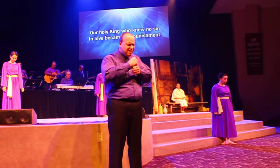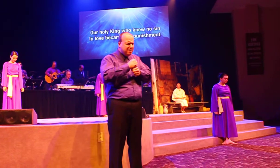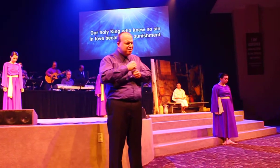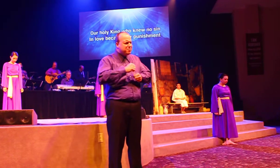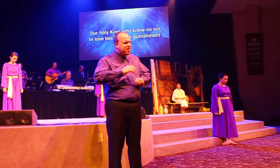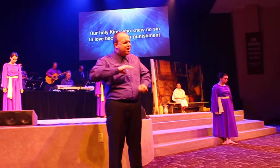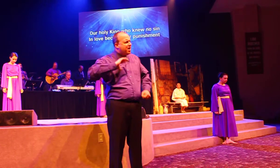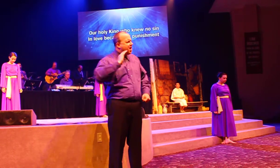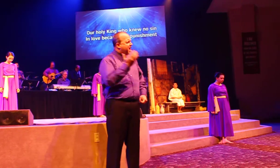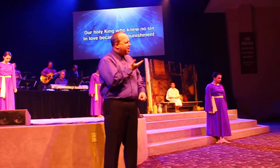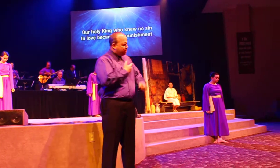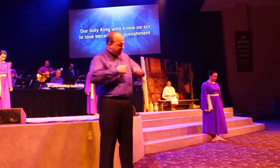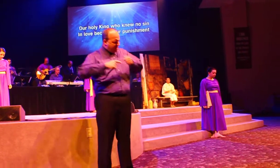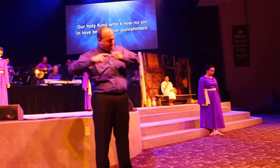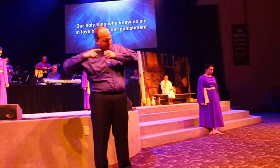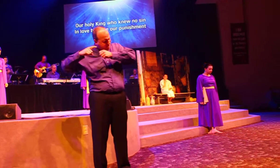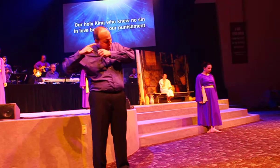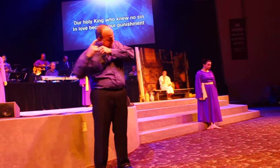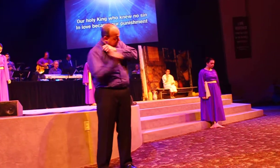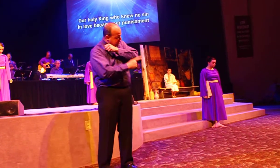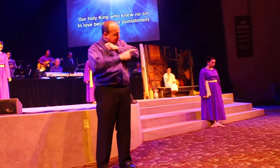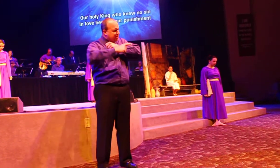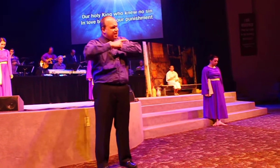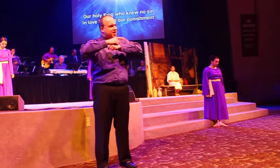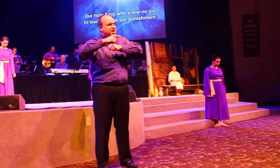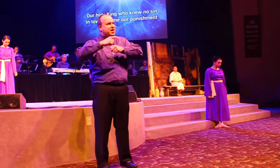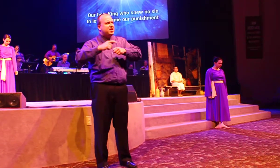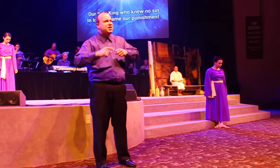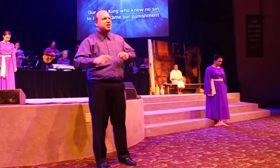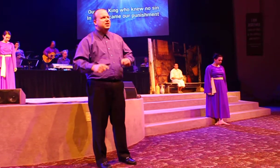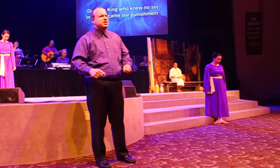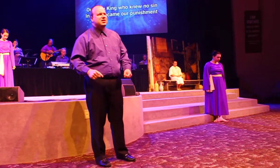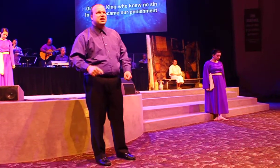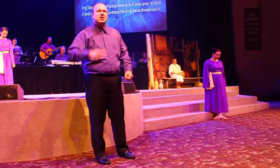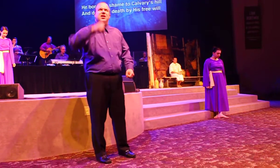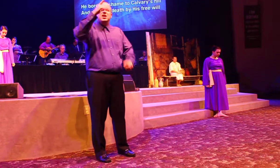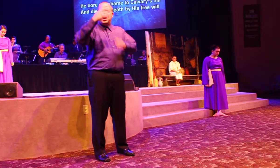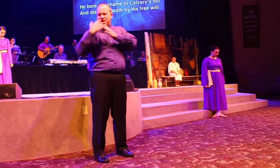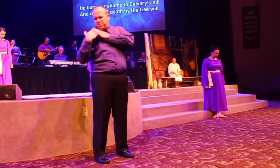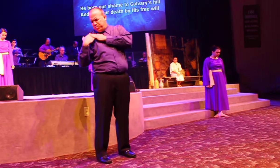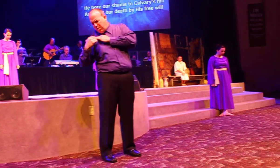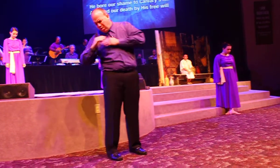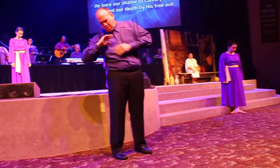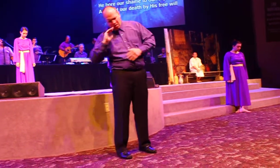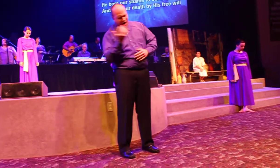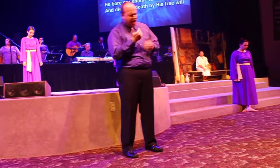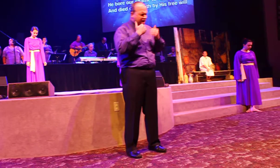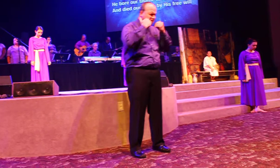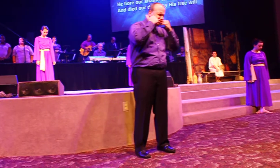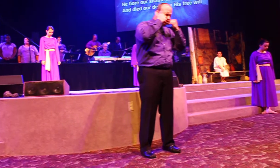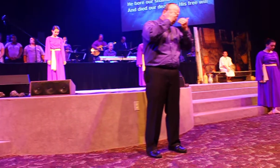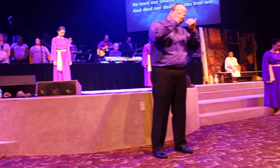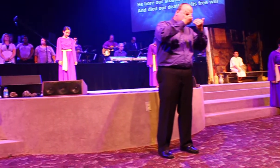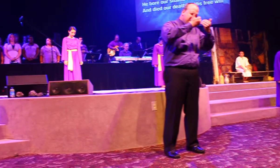I will be in air Before I will shake,